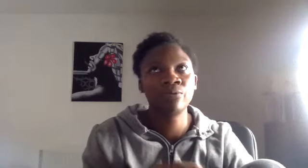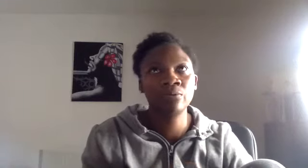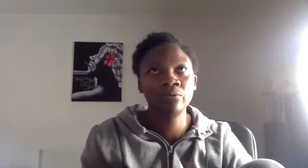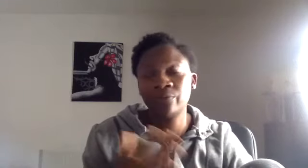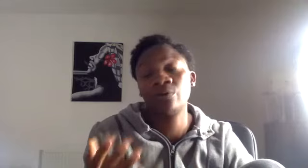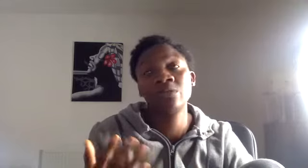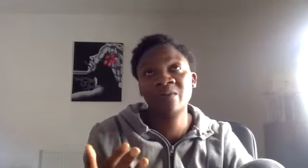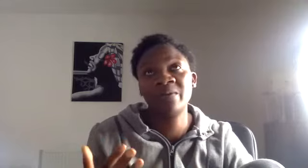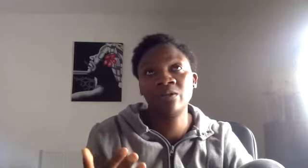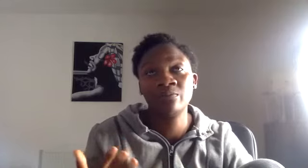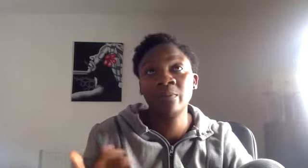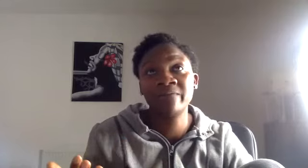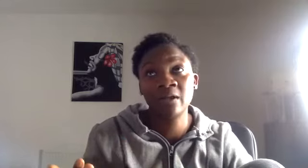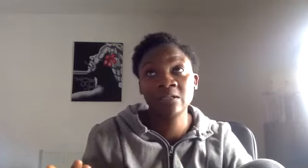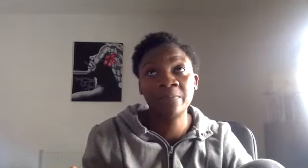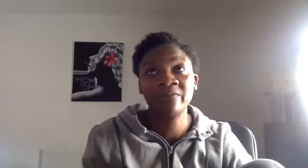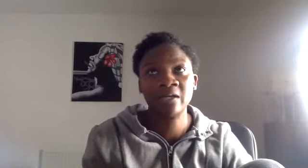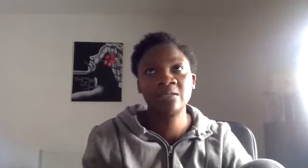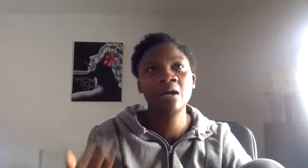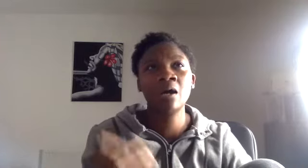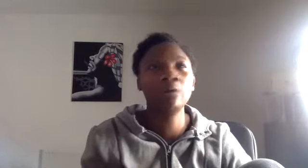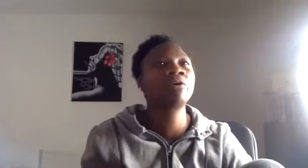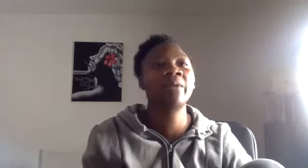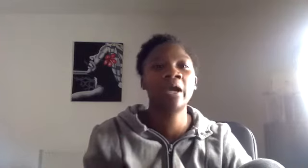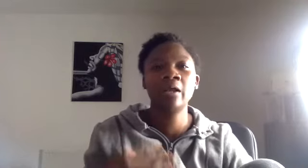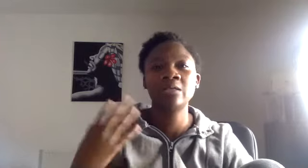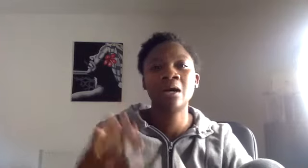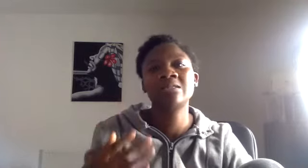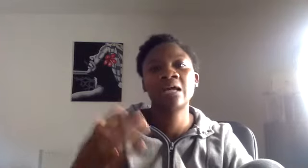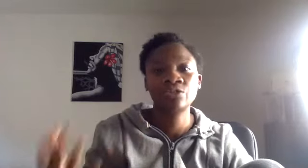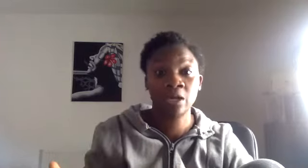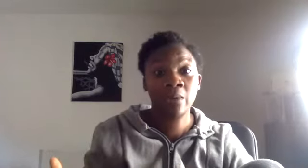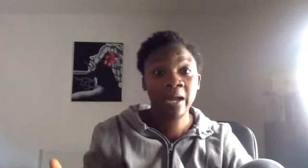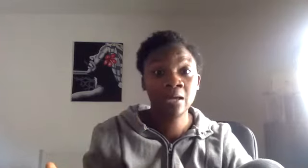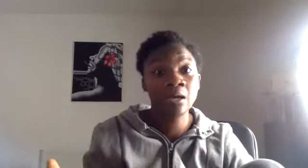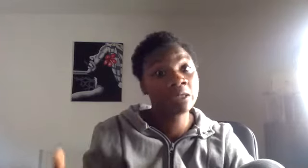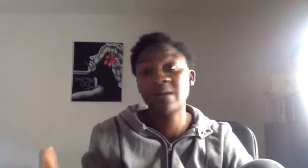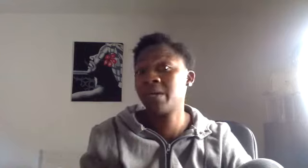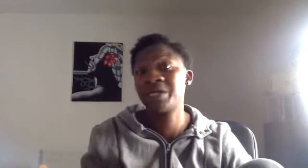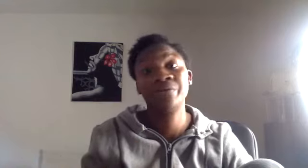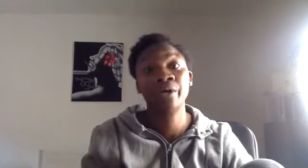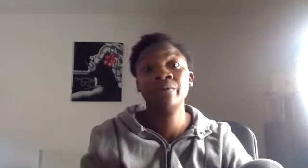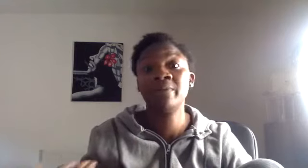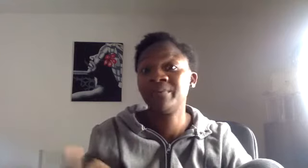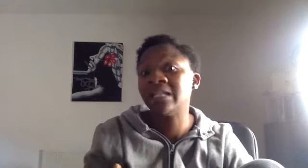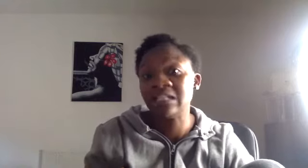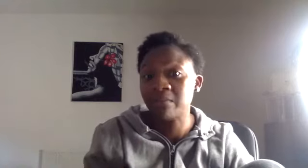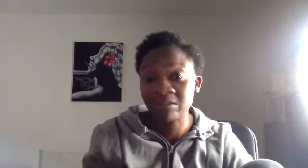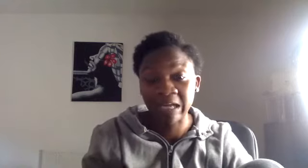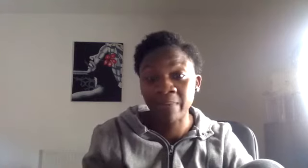for a long time, I've been, you know, probably over the last couple of years. Hold on a minute. I don't need to answer that straight away because maybe I don't know. Maybe I need time to think about